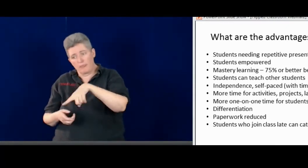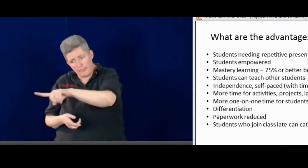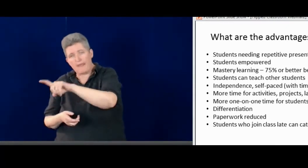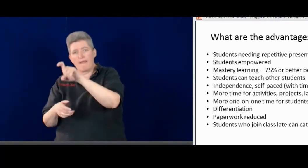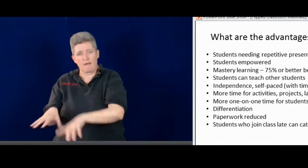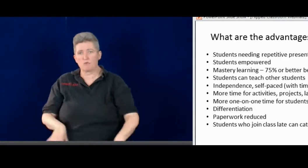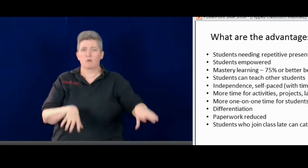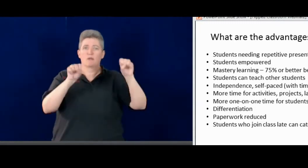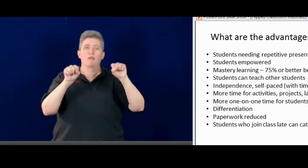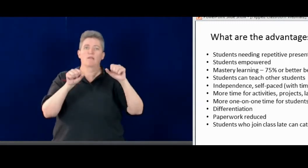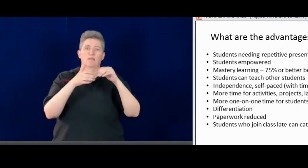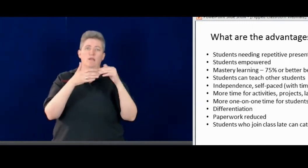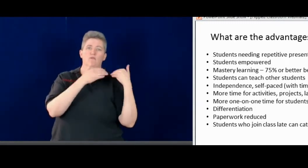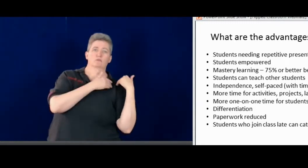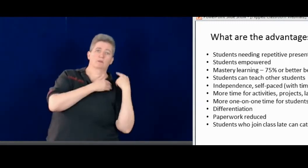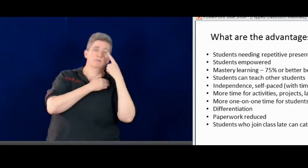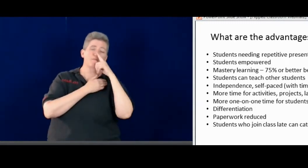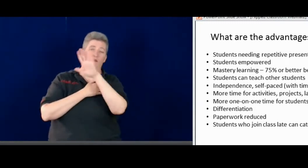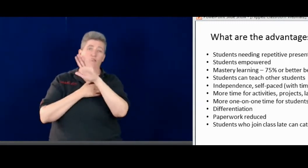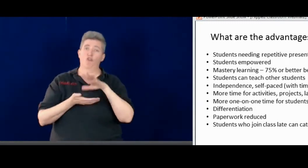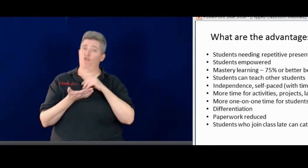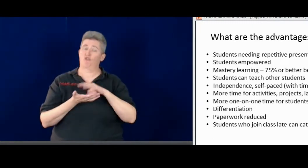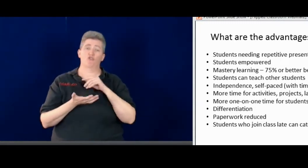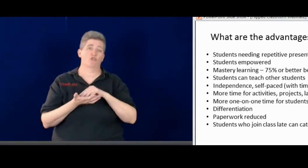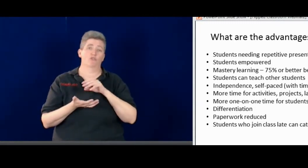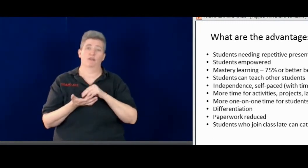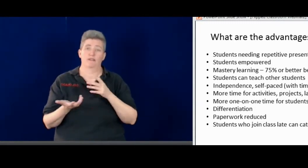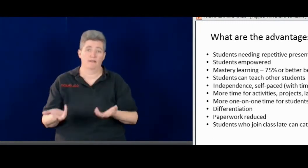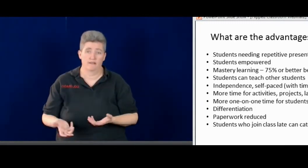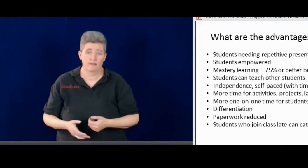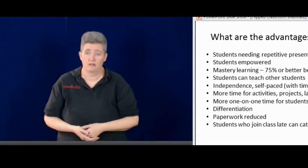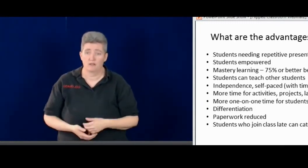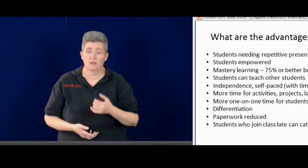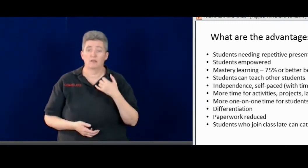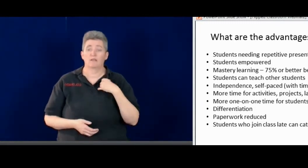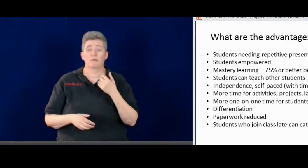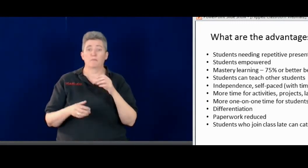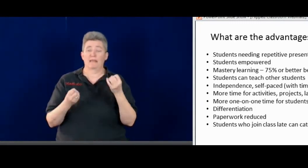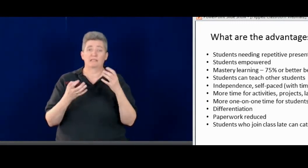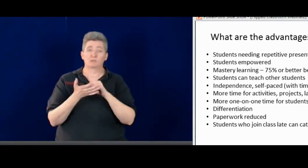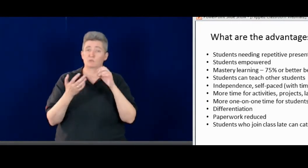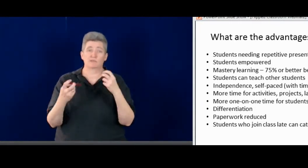So I'm empowering the students to take responsibility for their own learning.